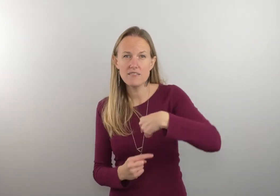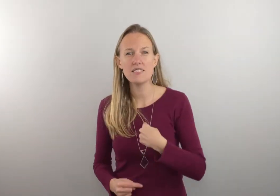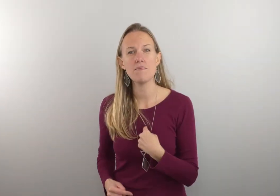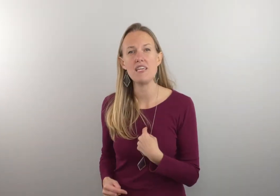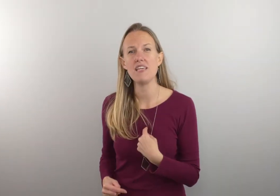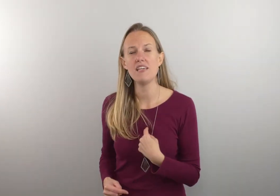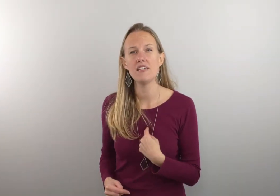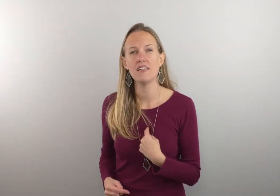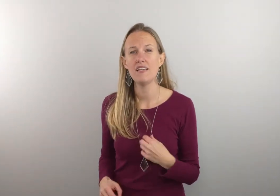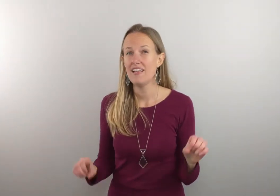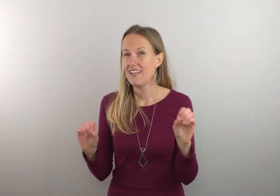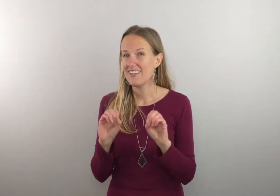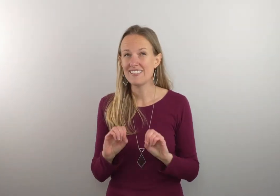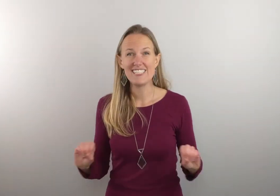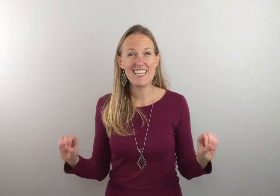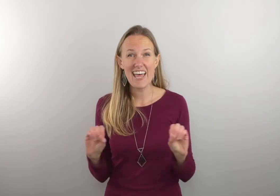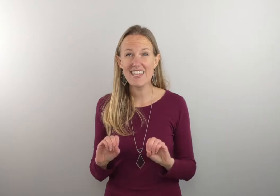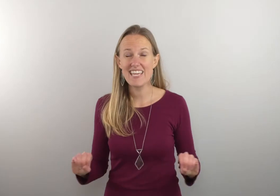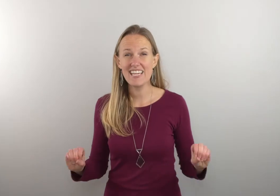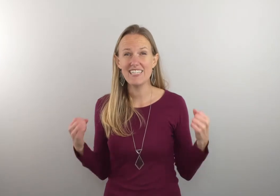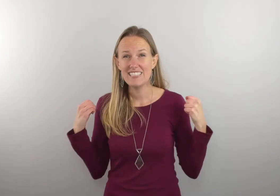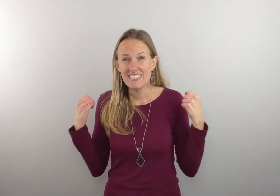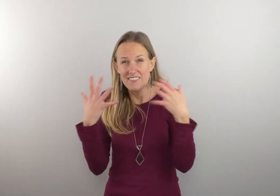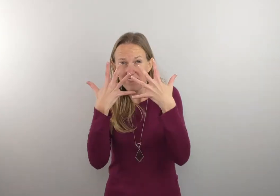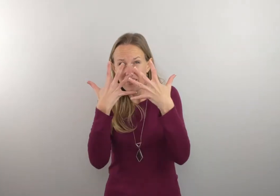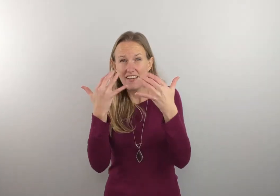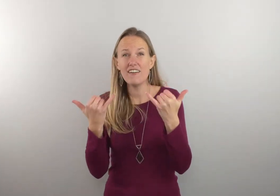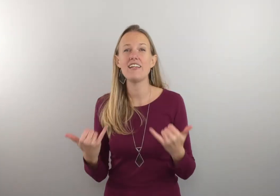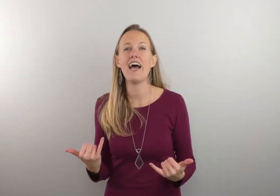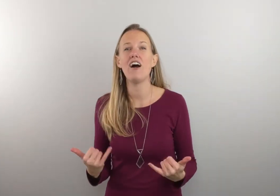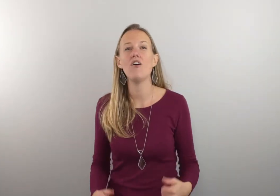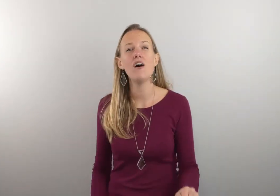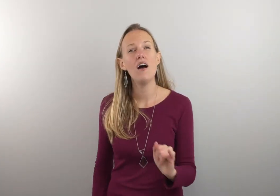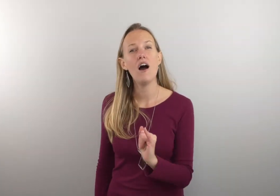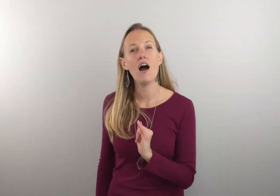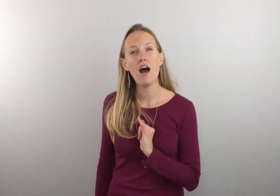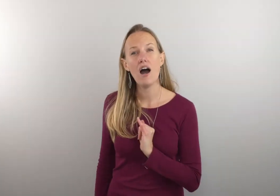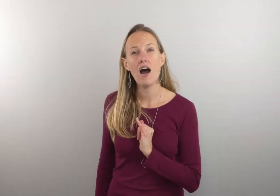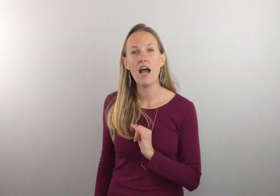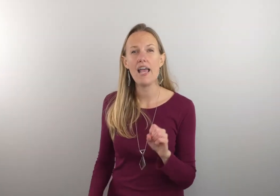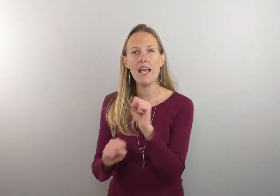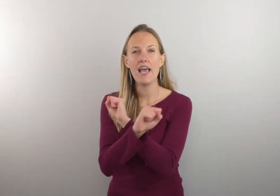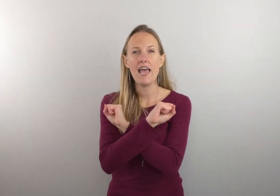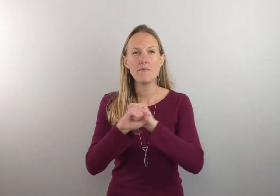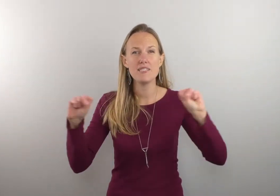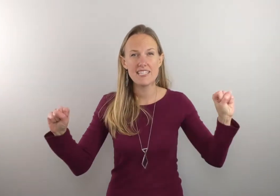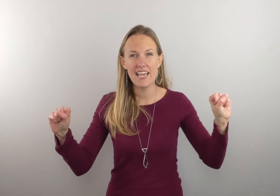me there's nothing to fear now I am safe